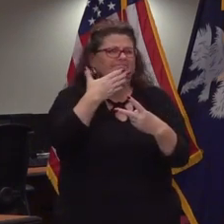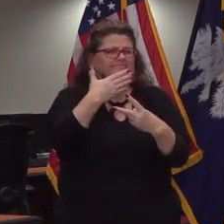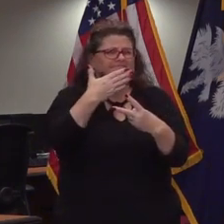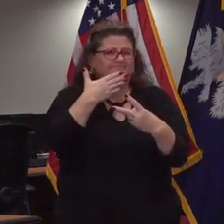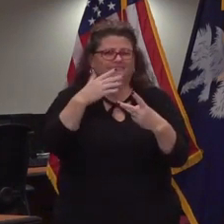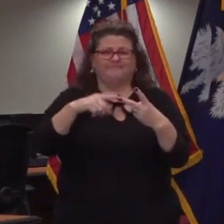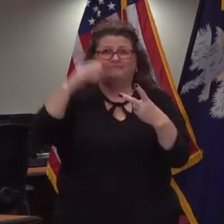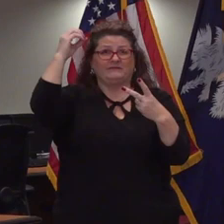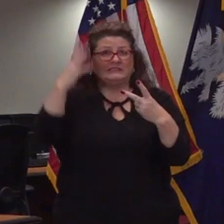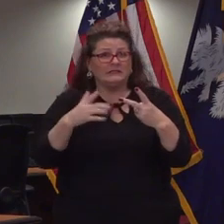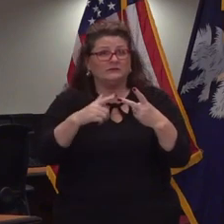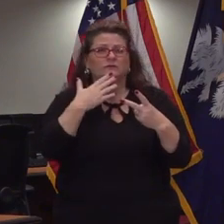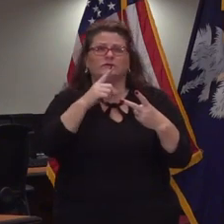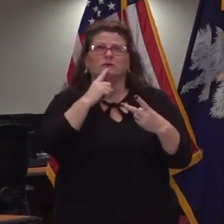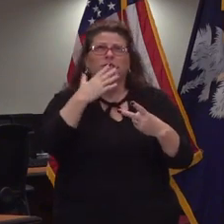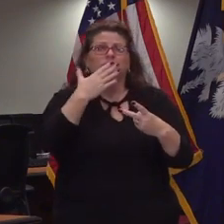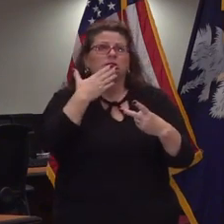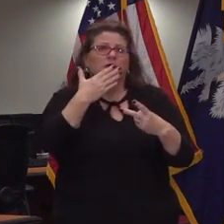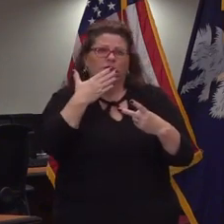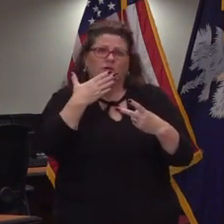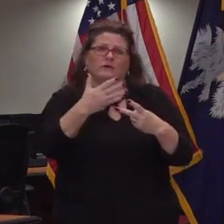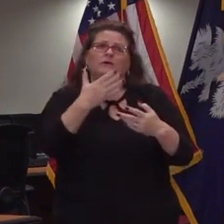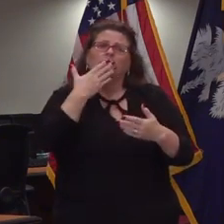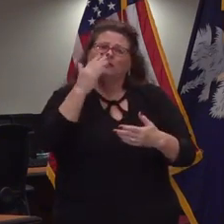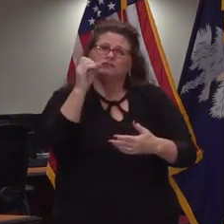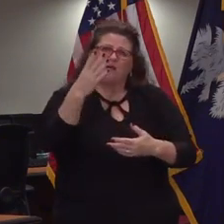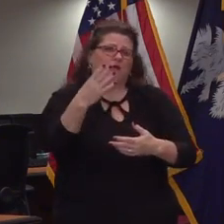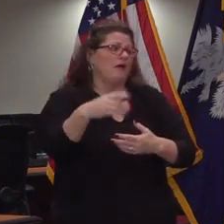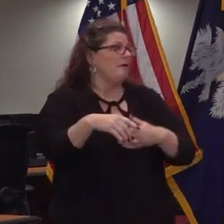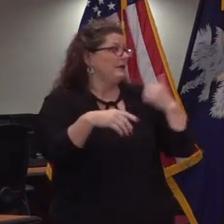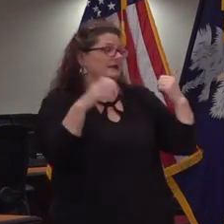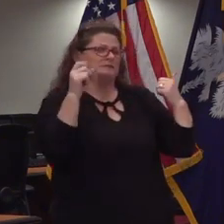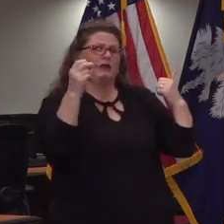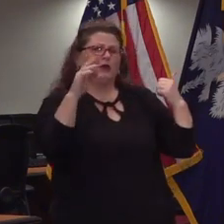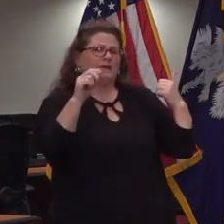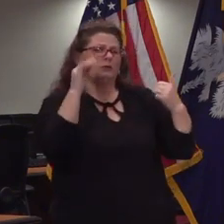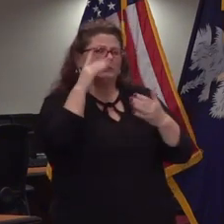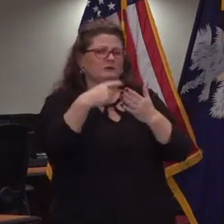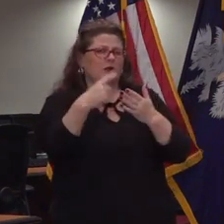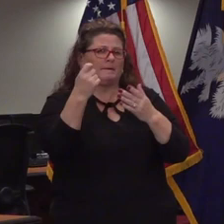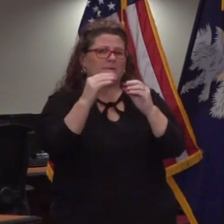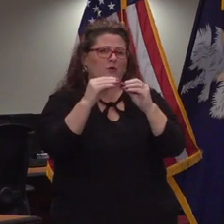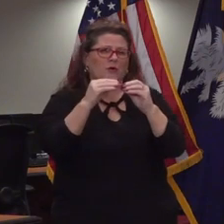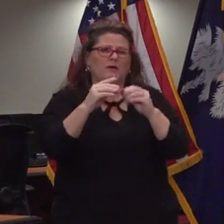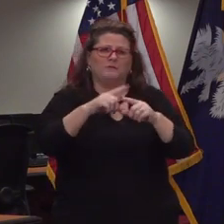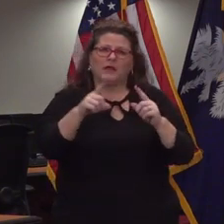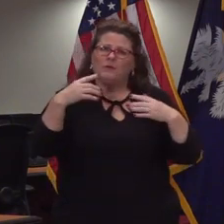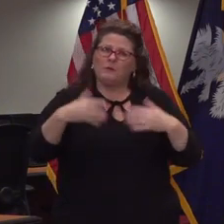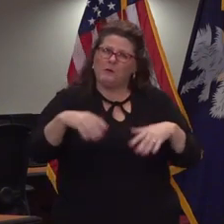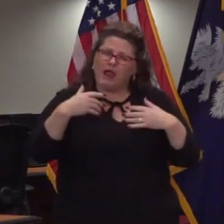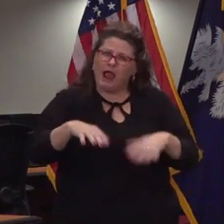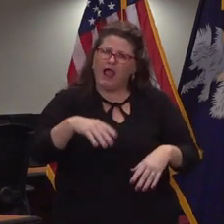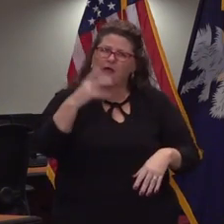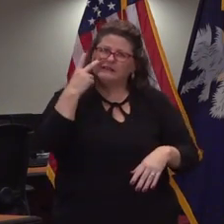have done a marvelous job superintendent spearman will address some of those in a moment but it has been remarkable